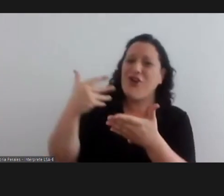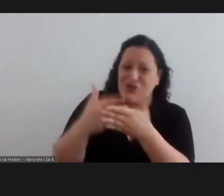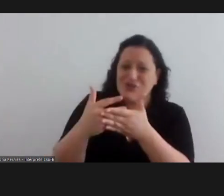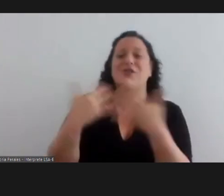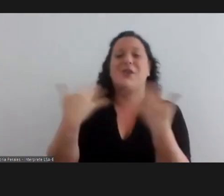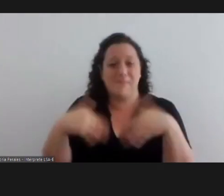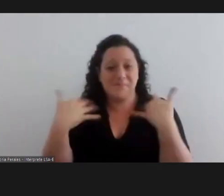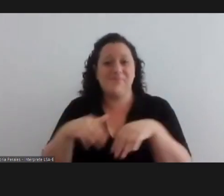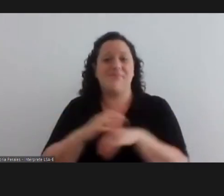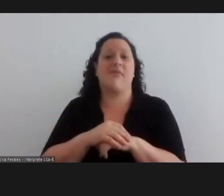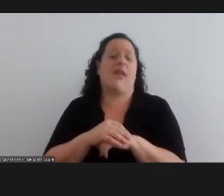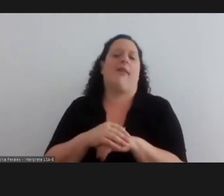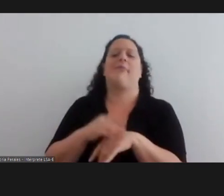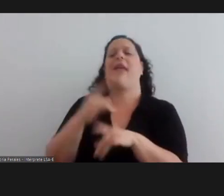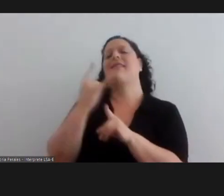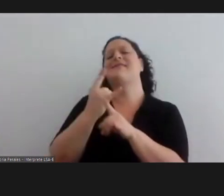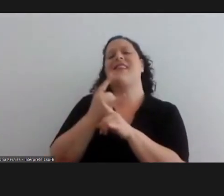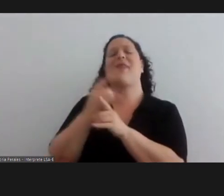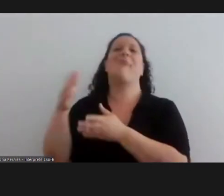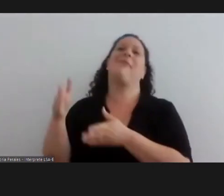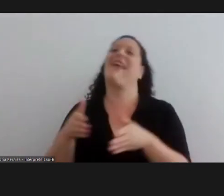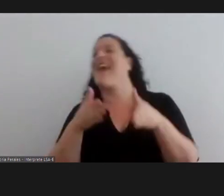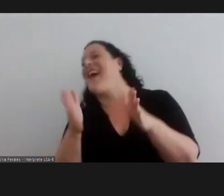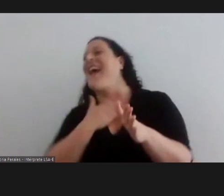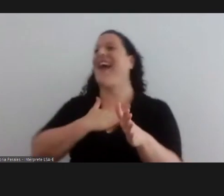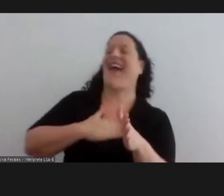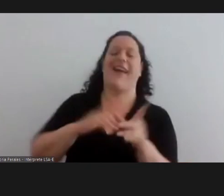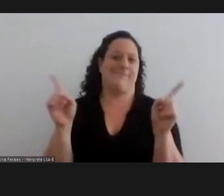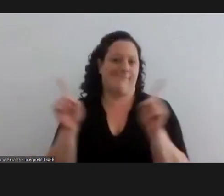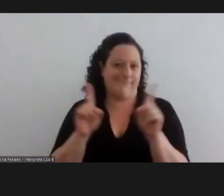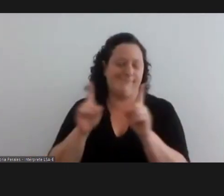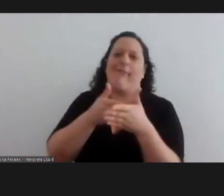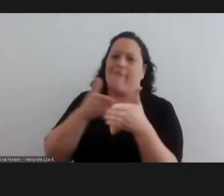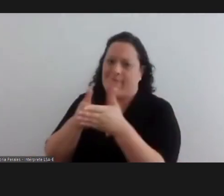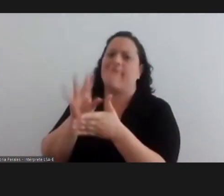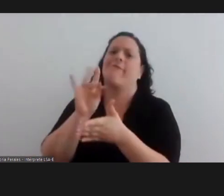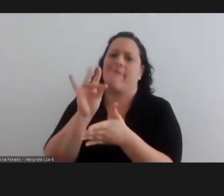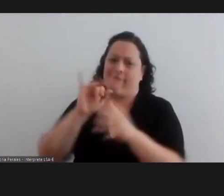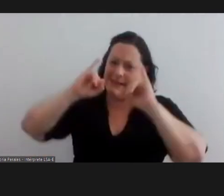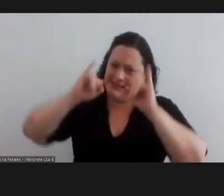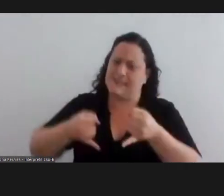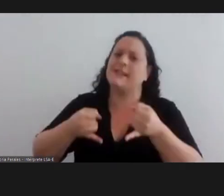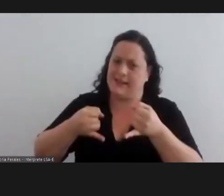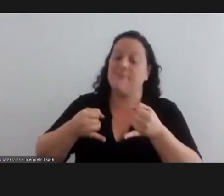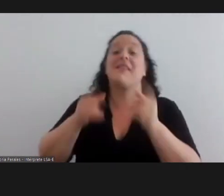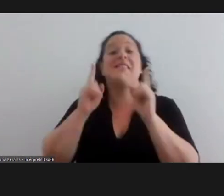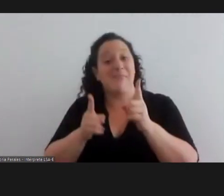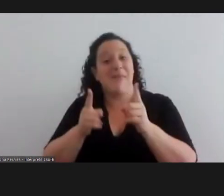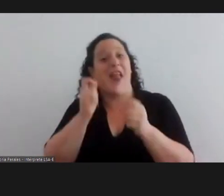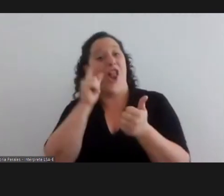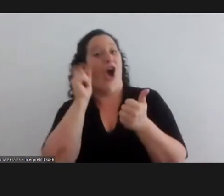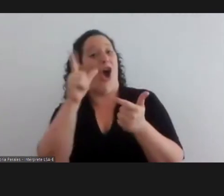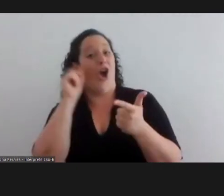years there were many difficulties not everything